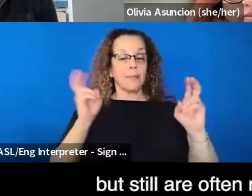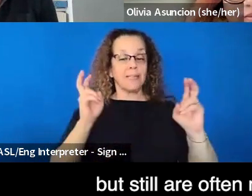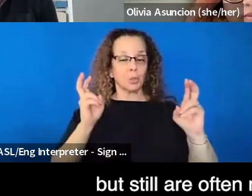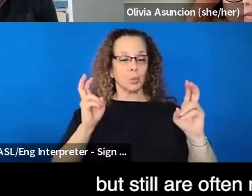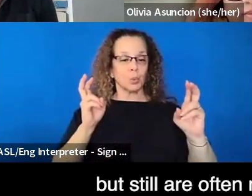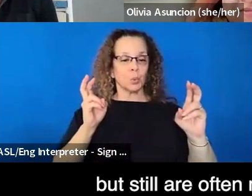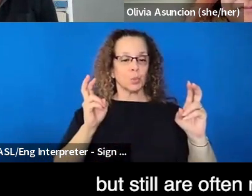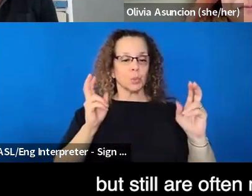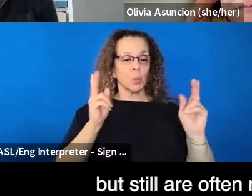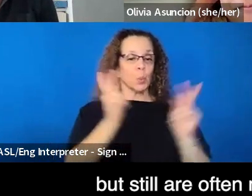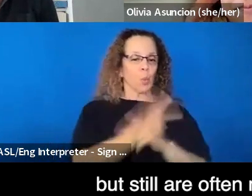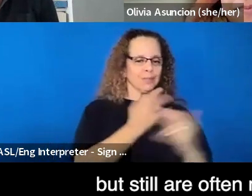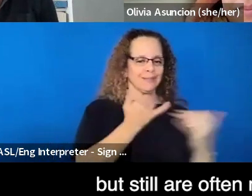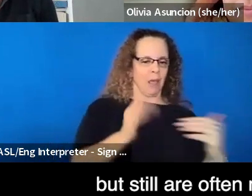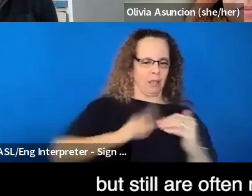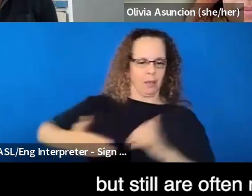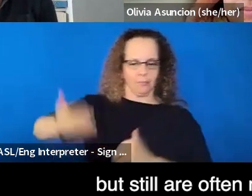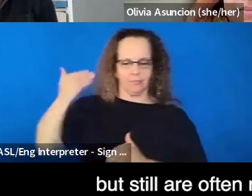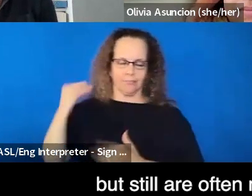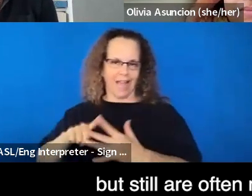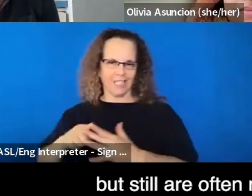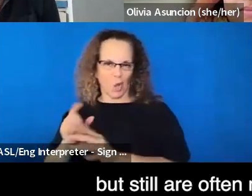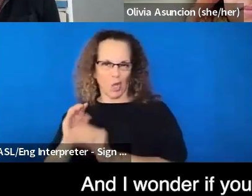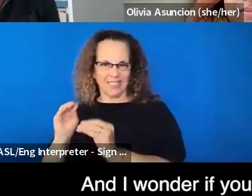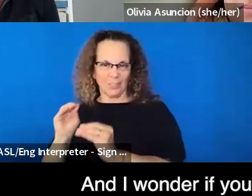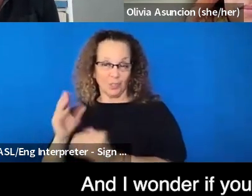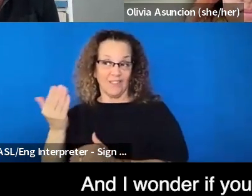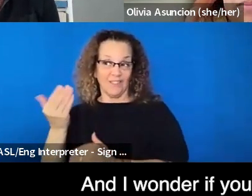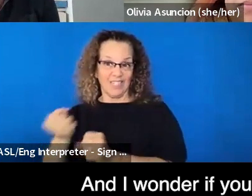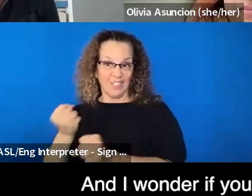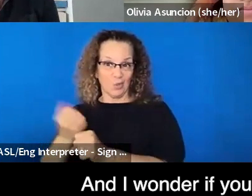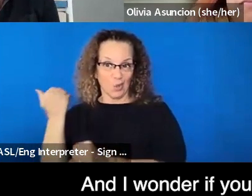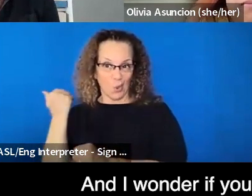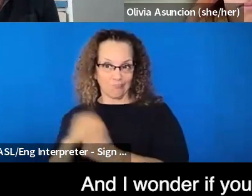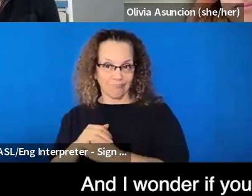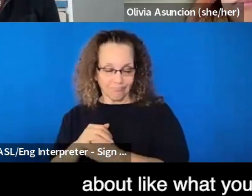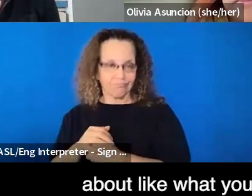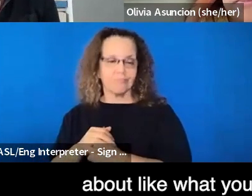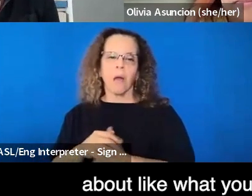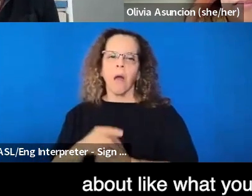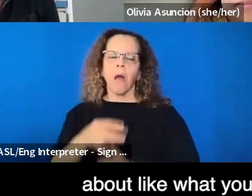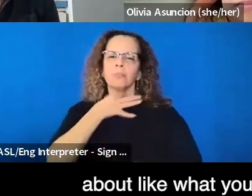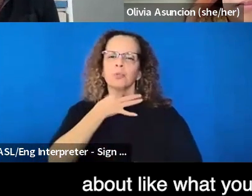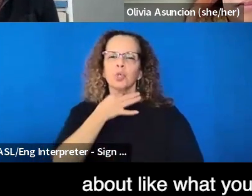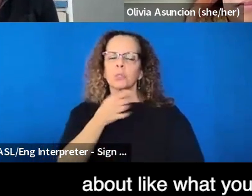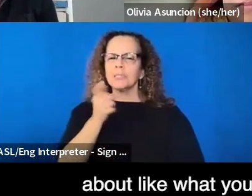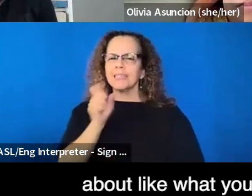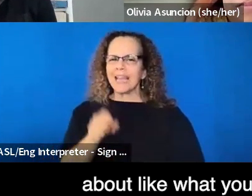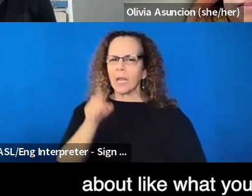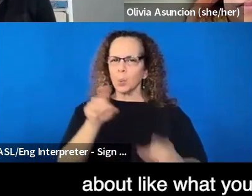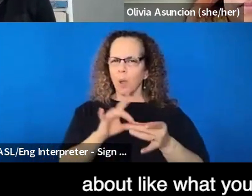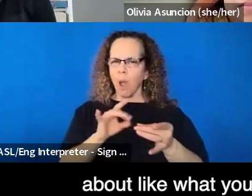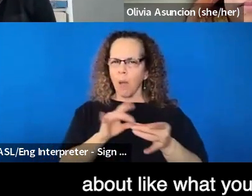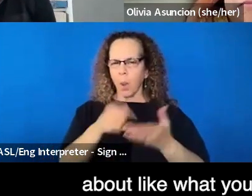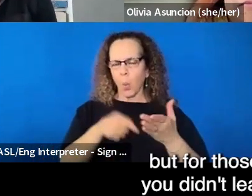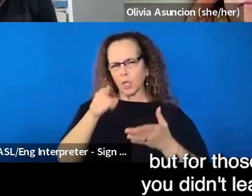still, um, are often not really covered. Um, and I wonder if you could say a little bit about like what you did learn